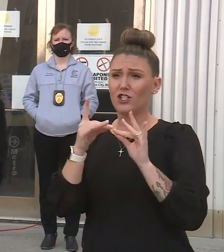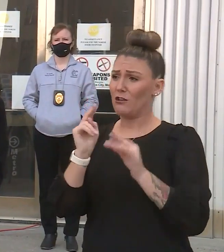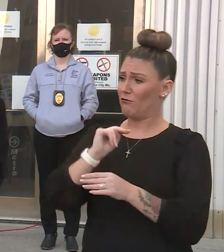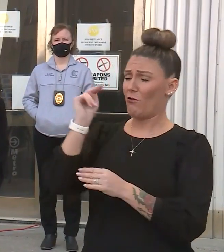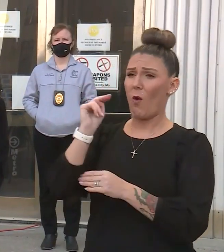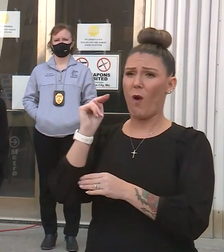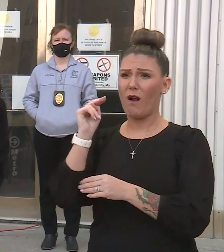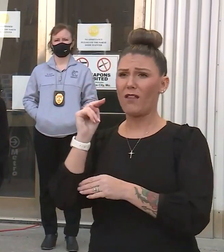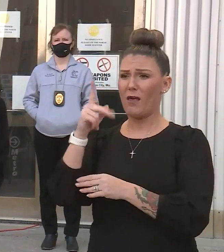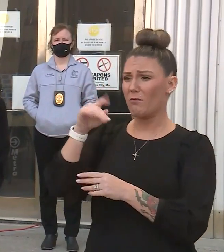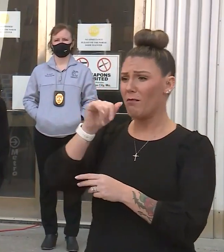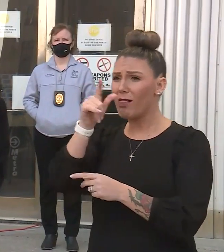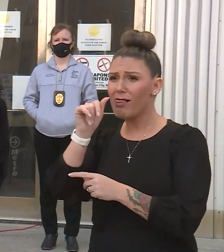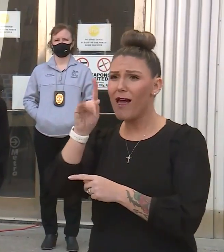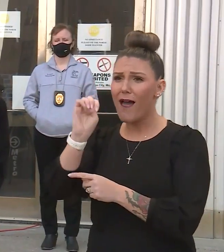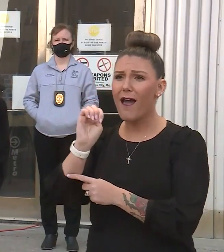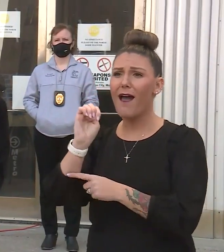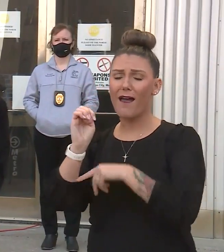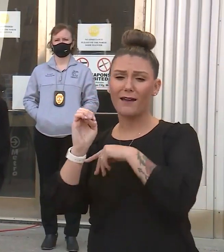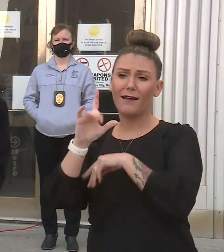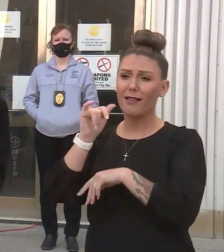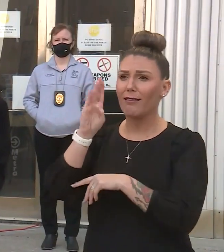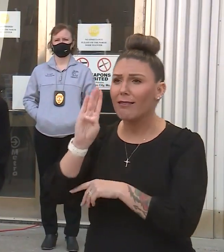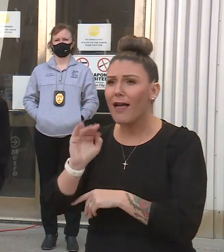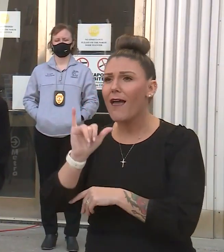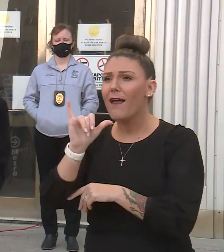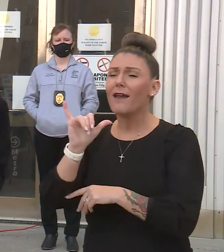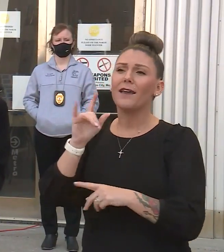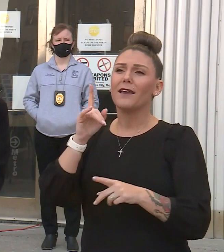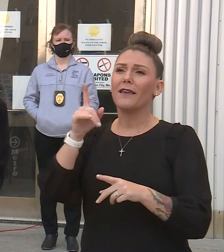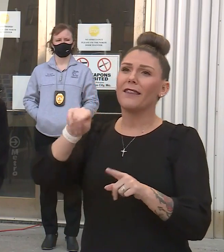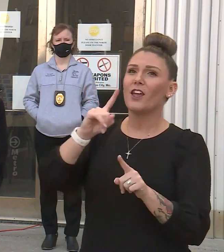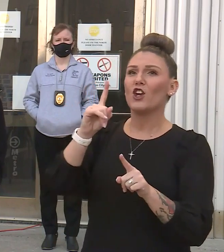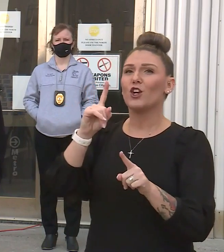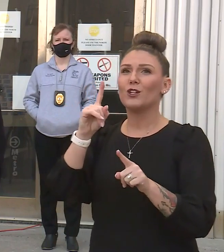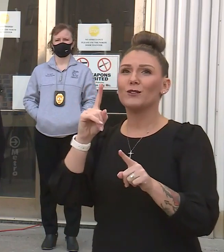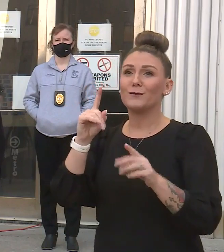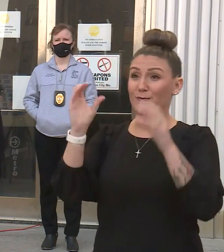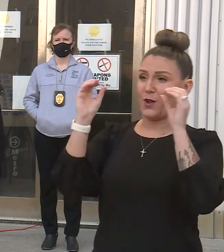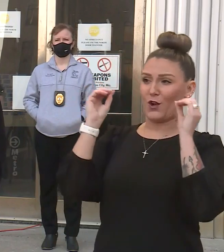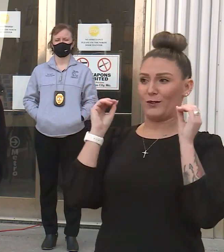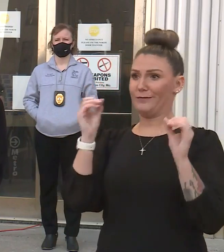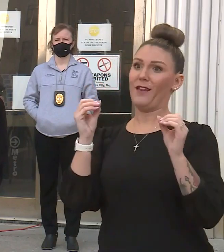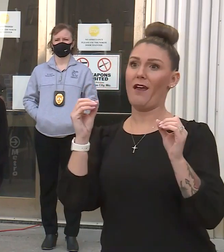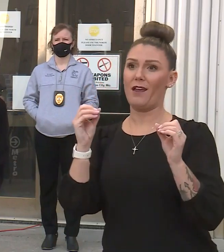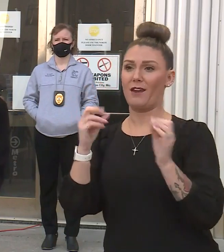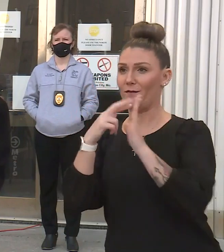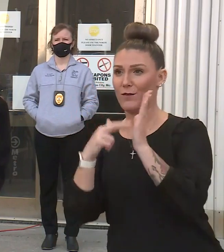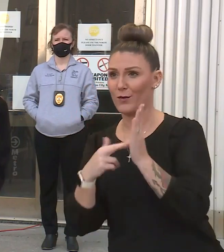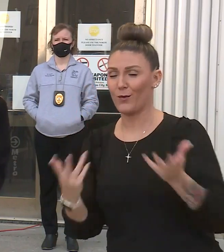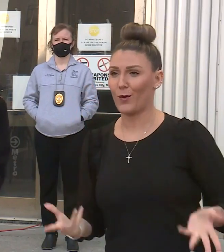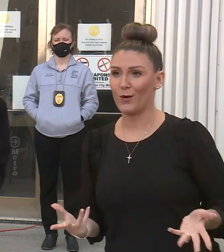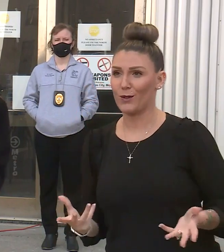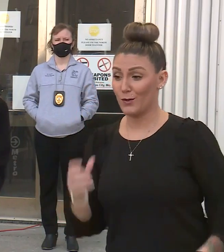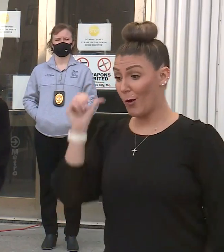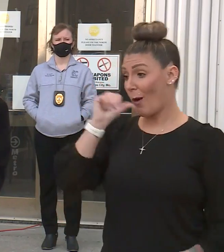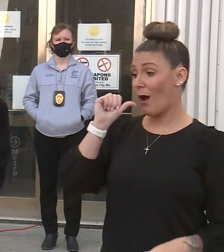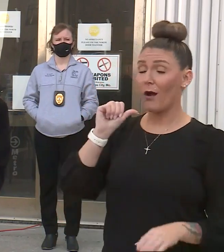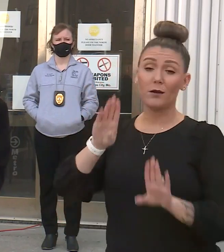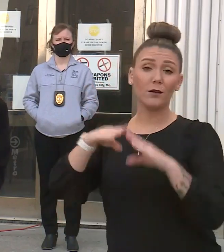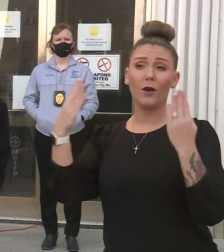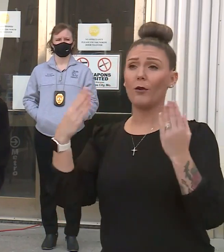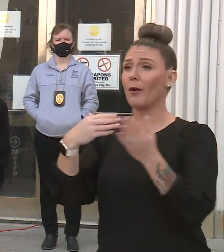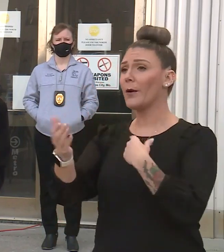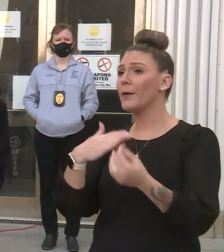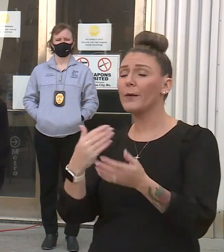plant where the non KCMO portions are subject to what would be none of our rules. And so bars could be open to